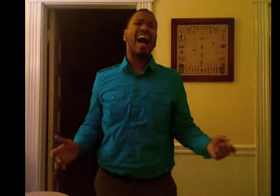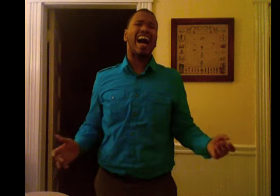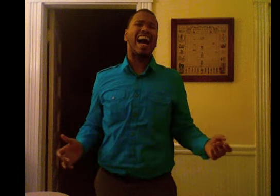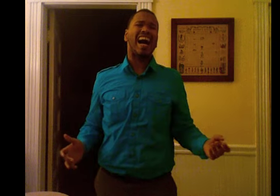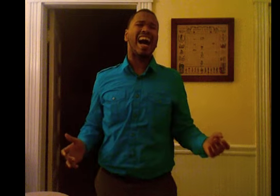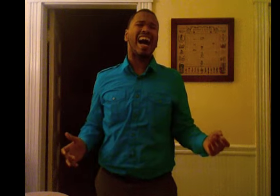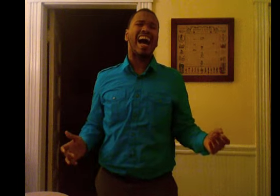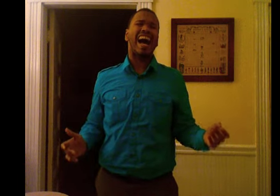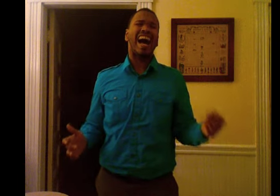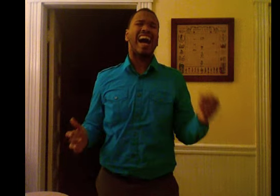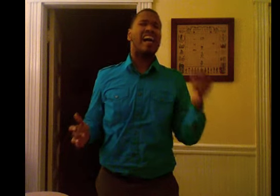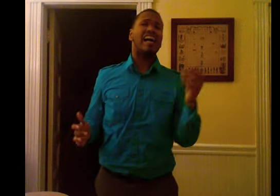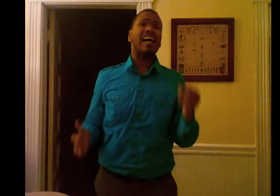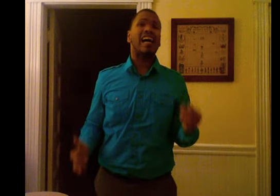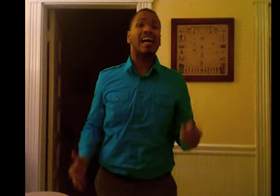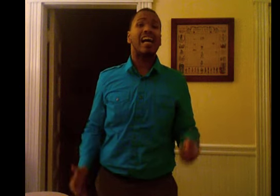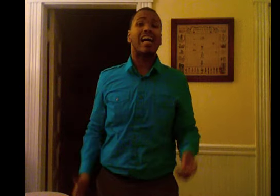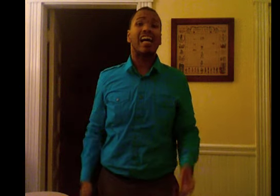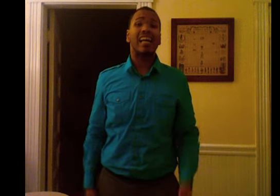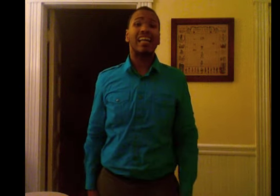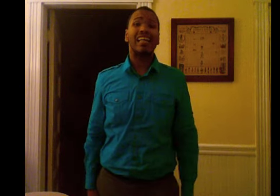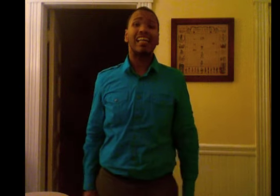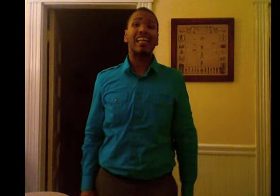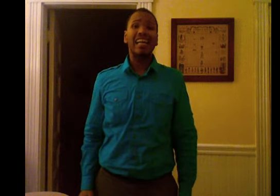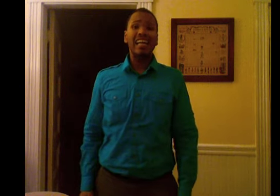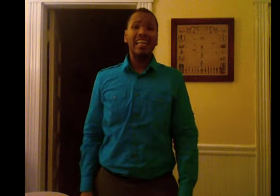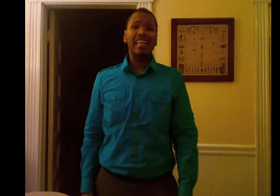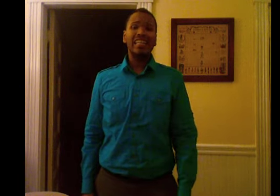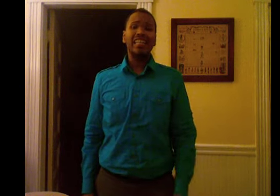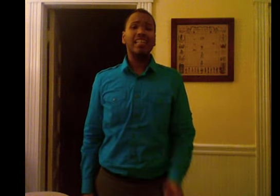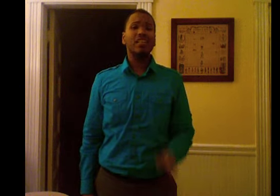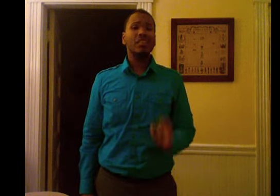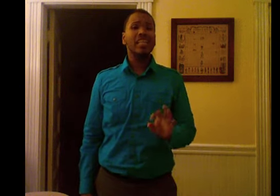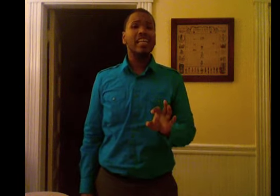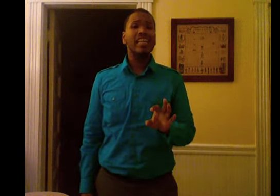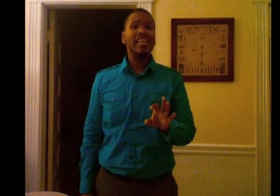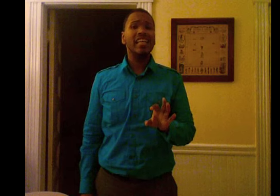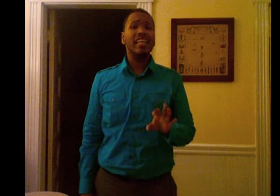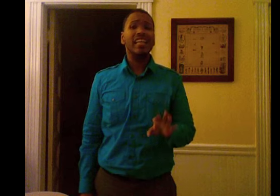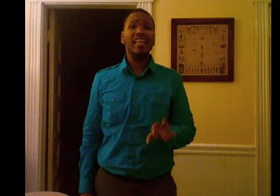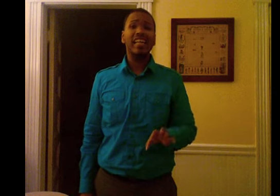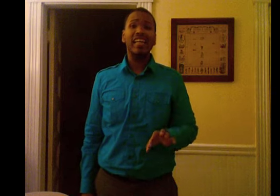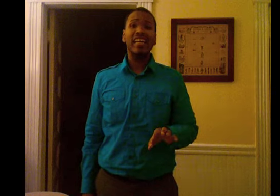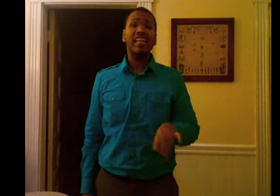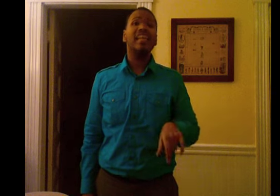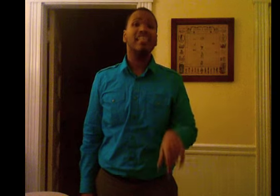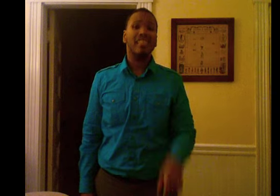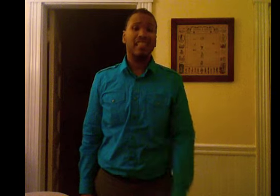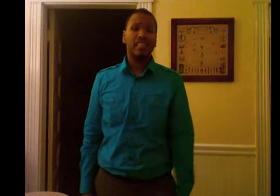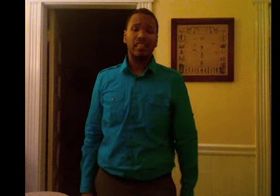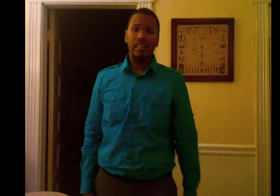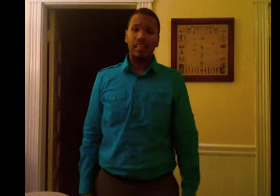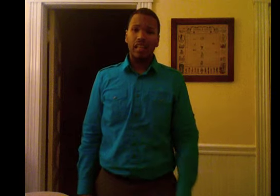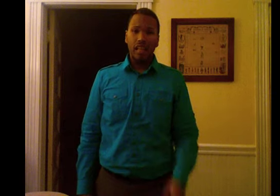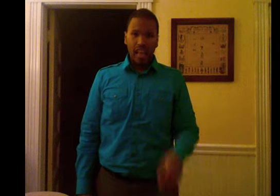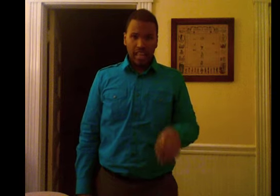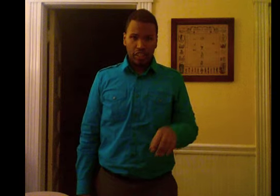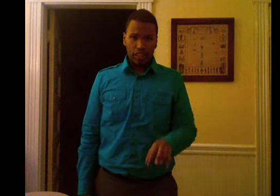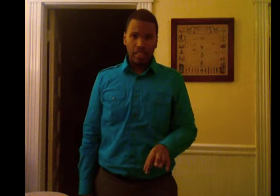in a little tent, and just